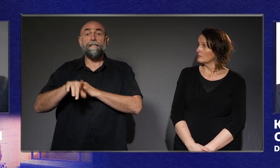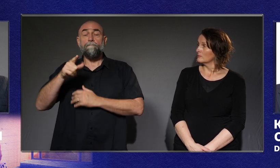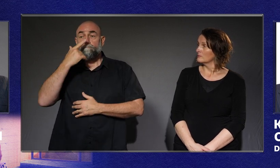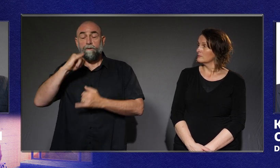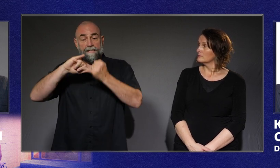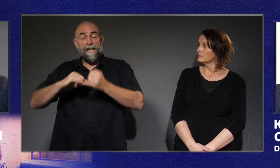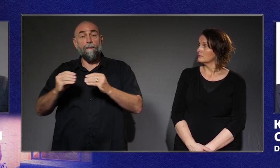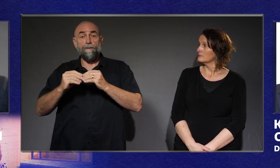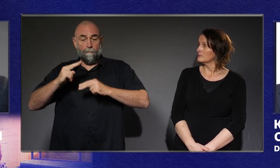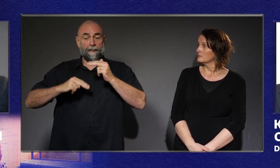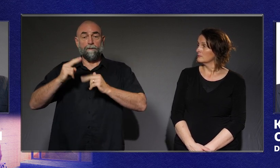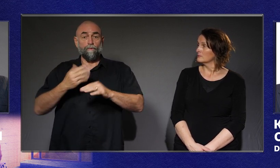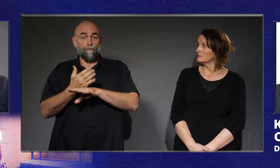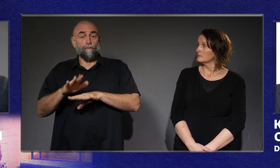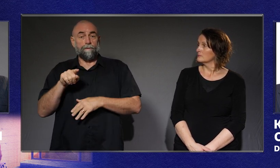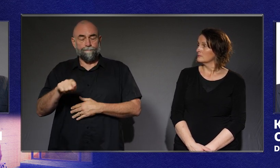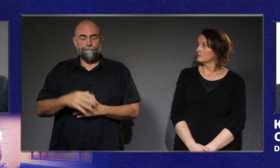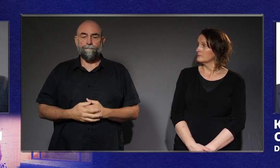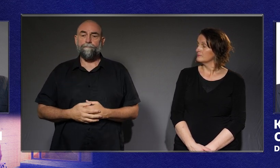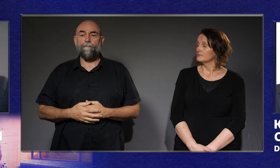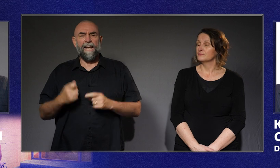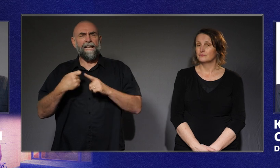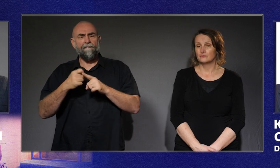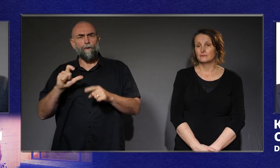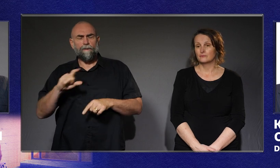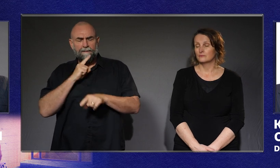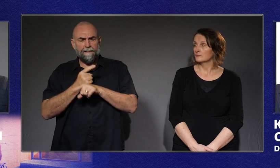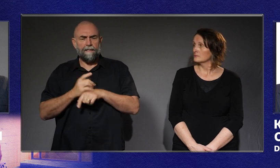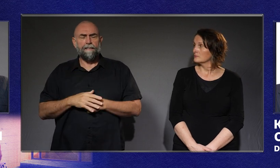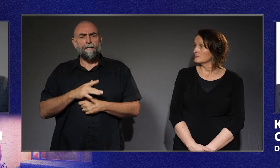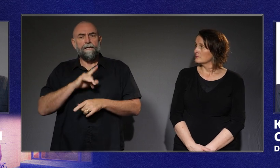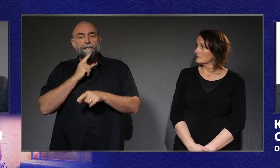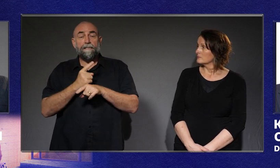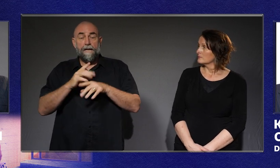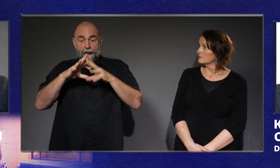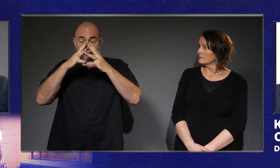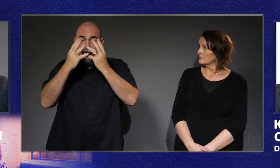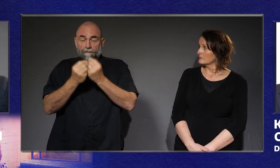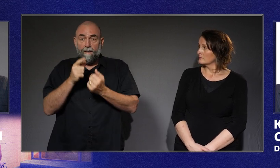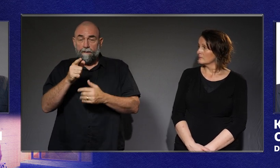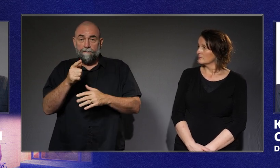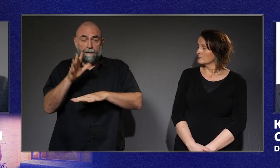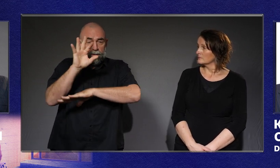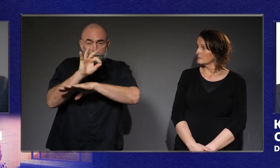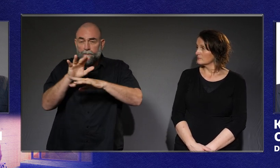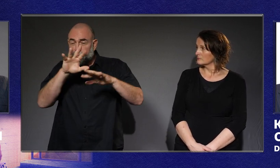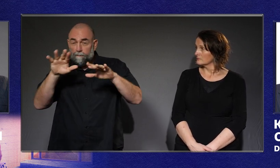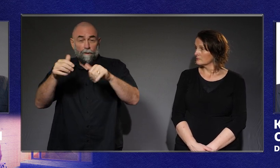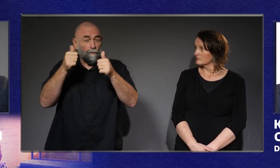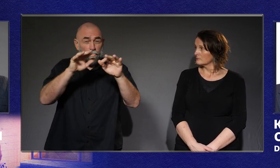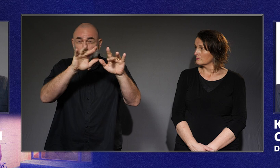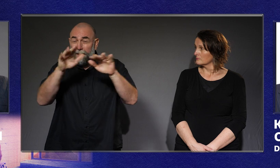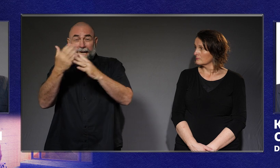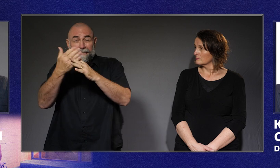South Brisbane. Everything was equitably designed, except for the front stairs,